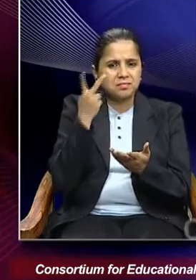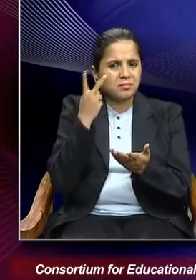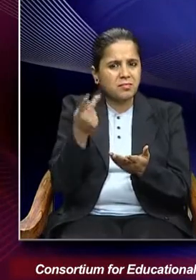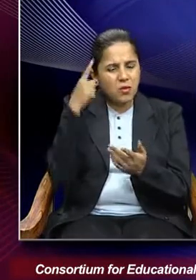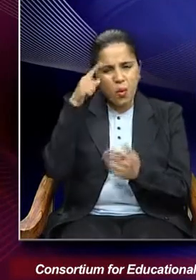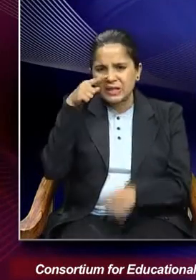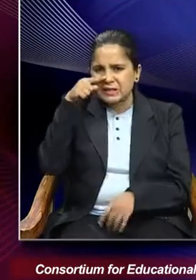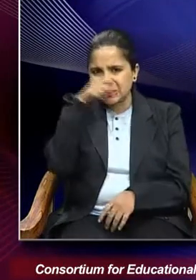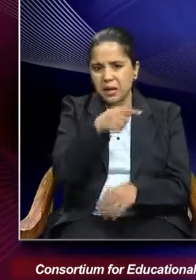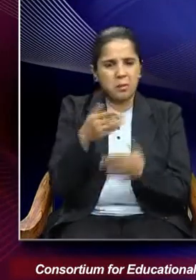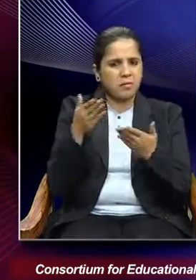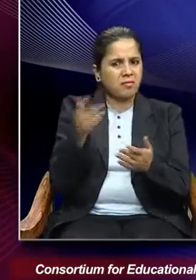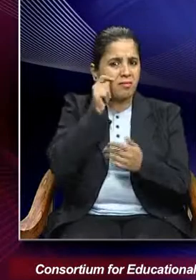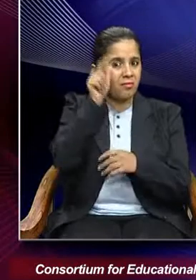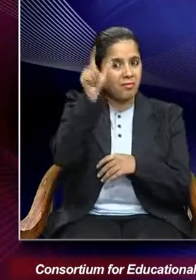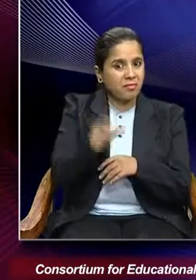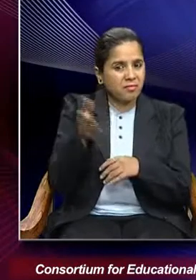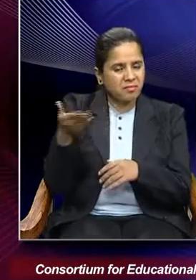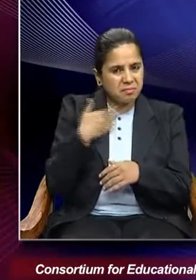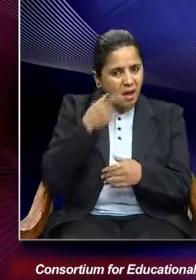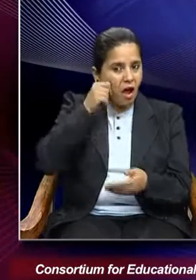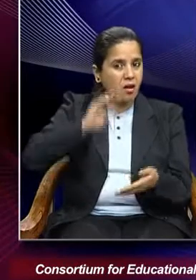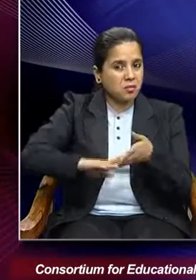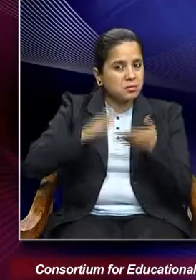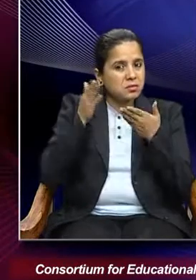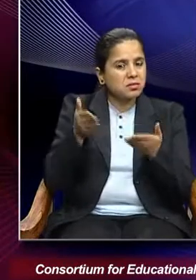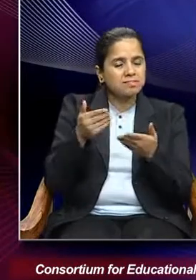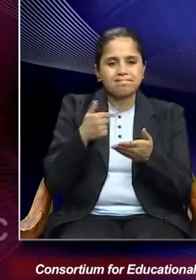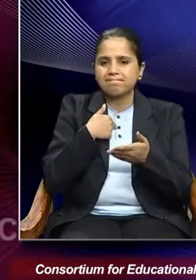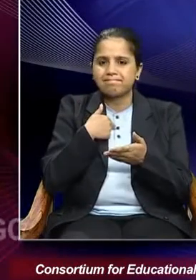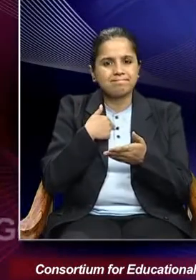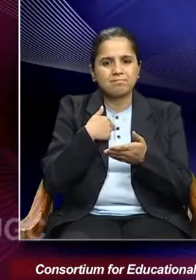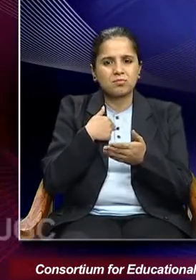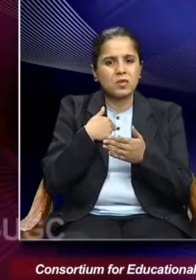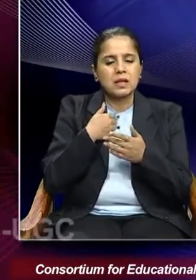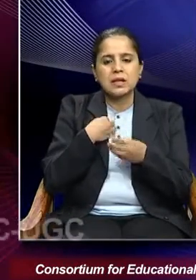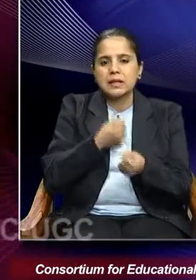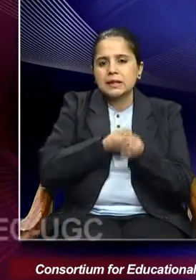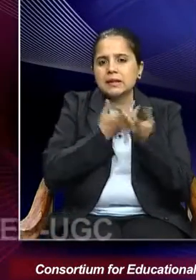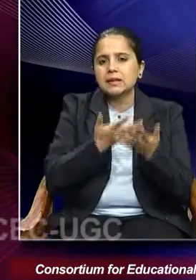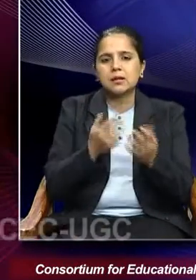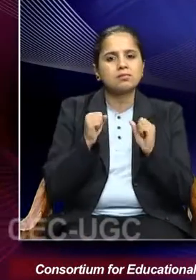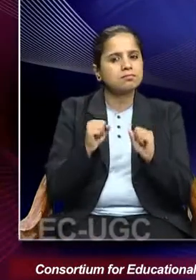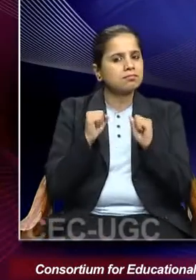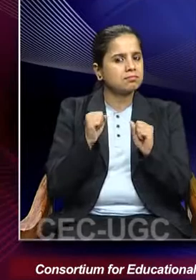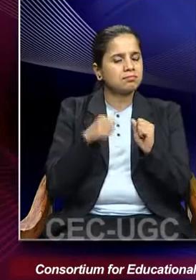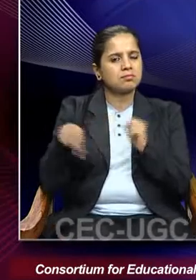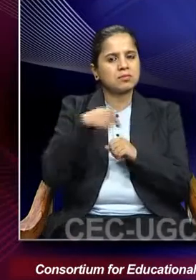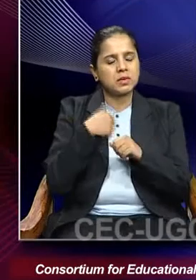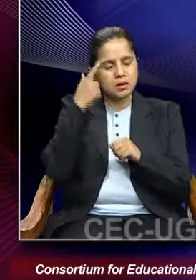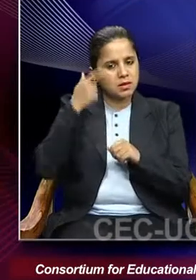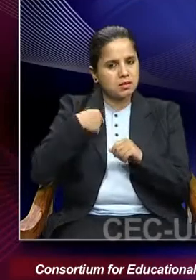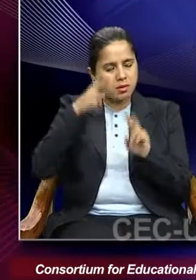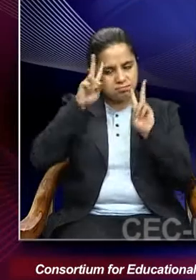shame, this man is my husband. I cannot put in words the sense of revulsion